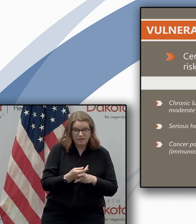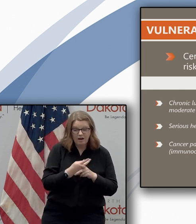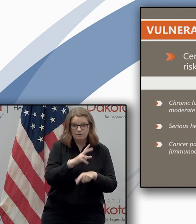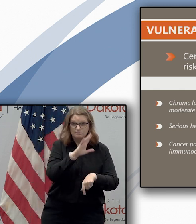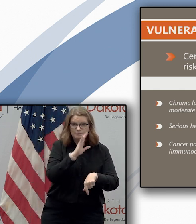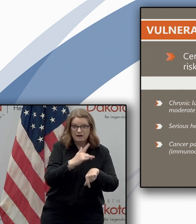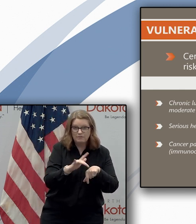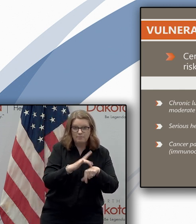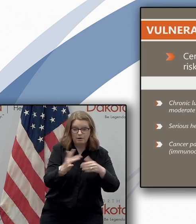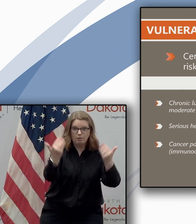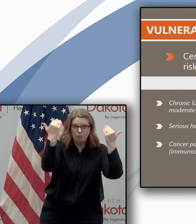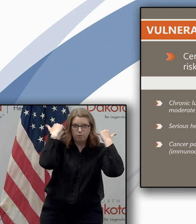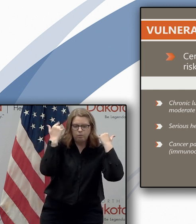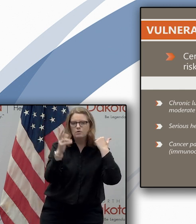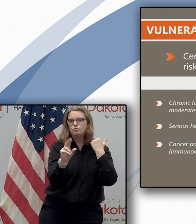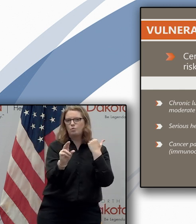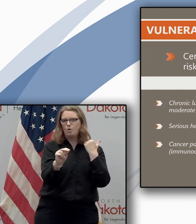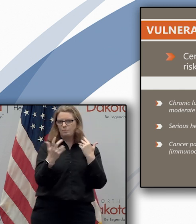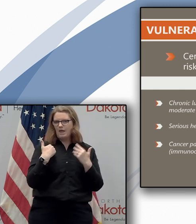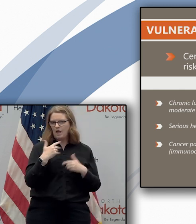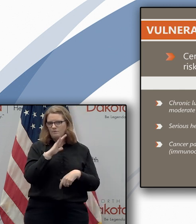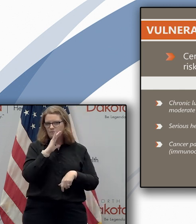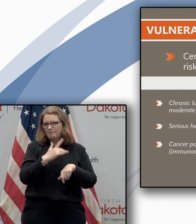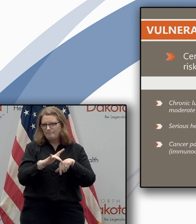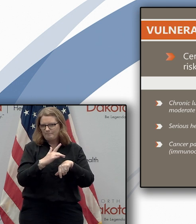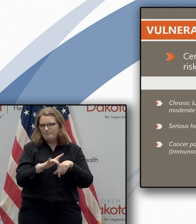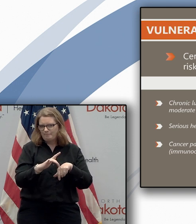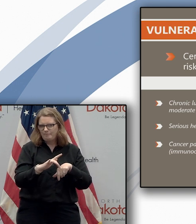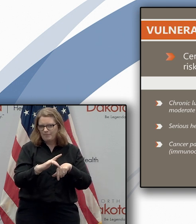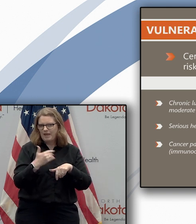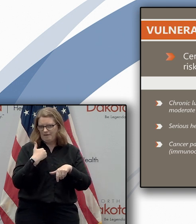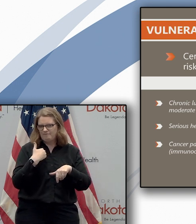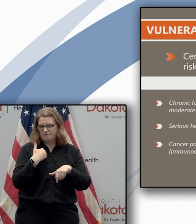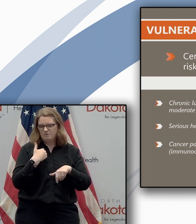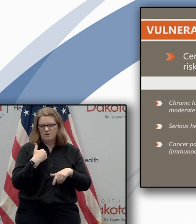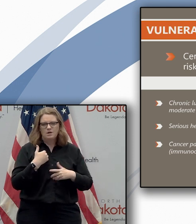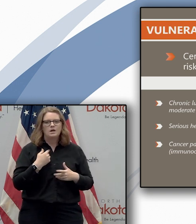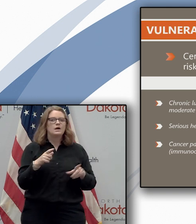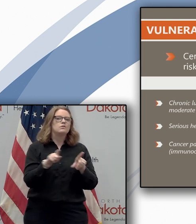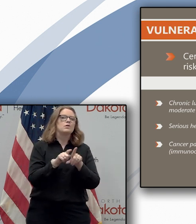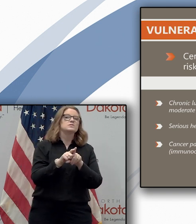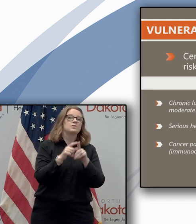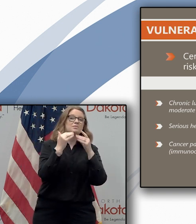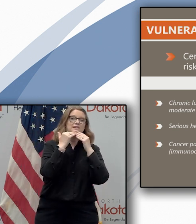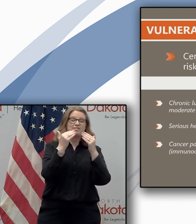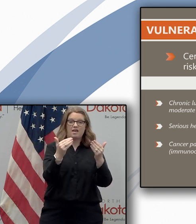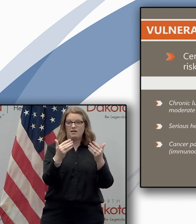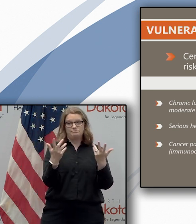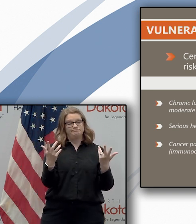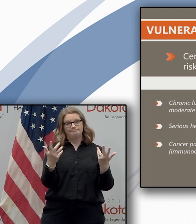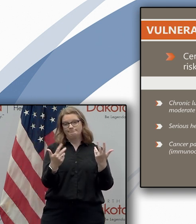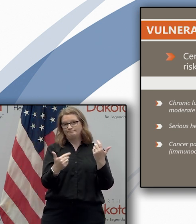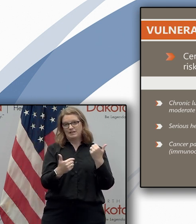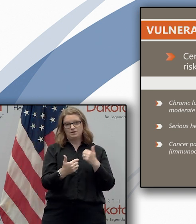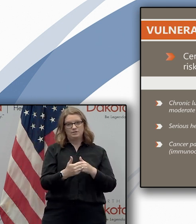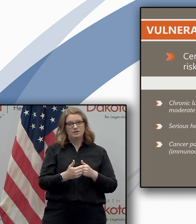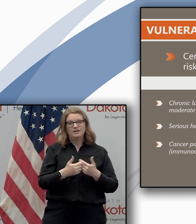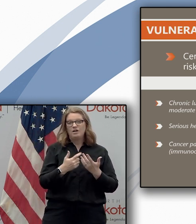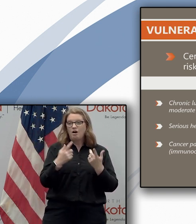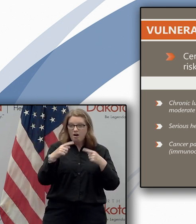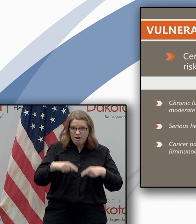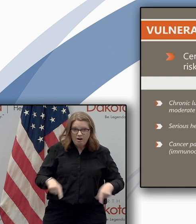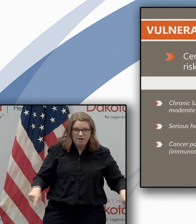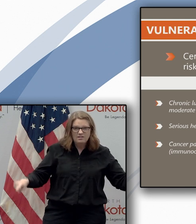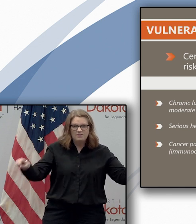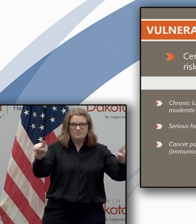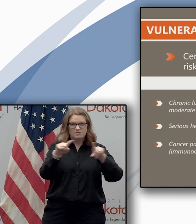especially true here and I want to also thank as I have at every one of these briefings every North Dakotan